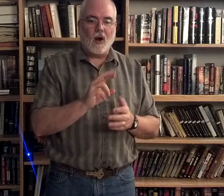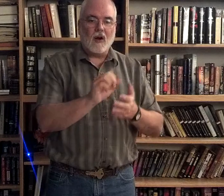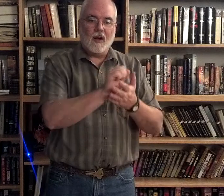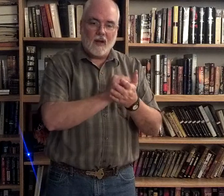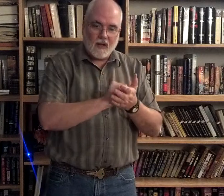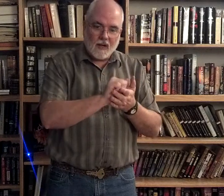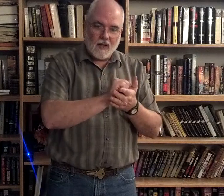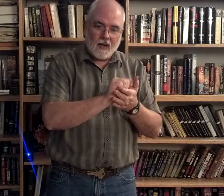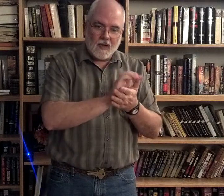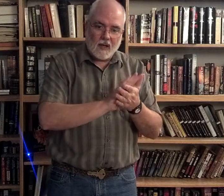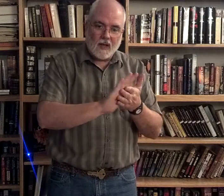clean.